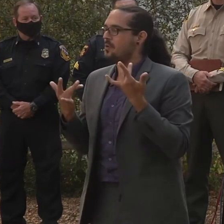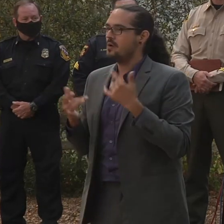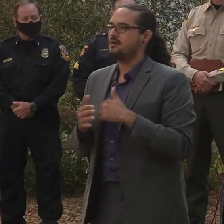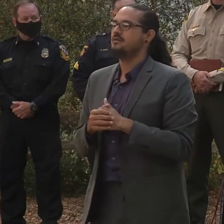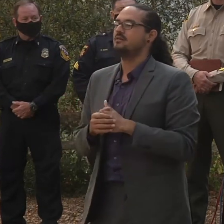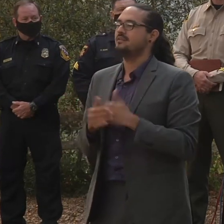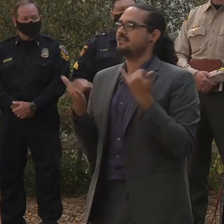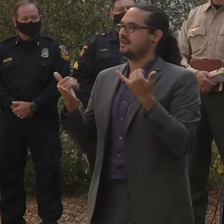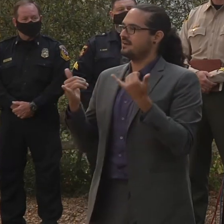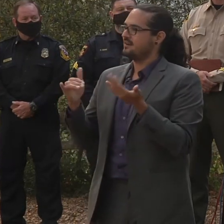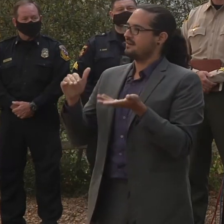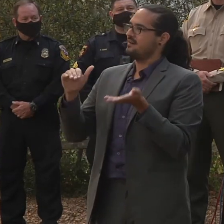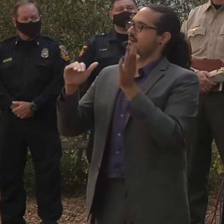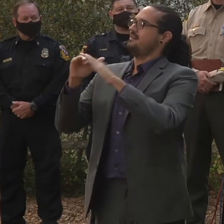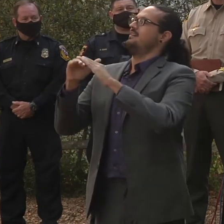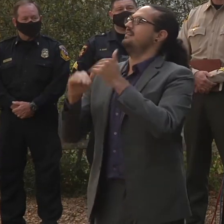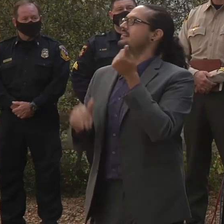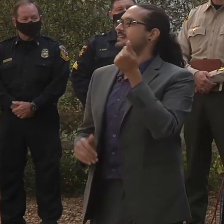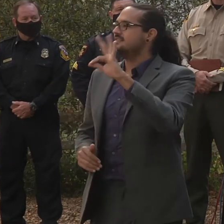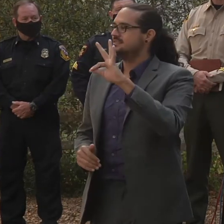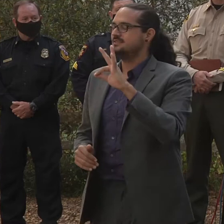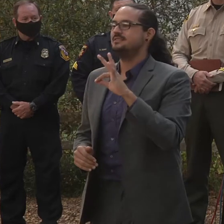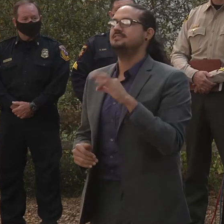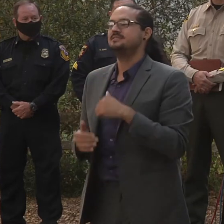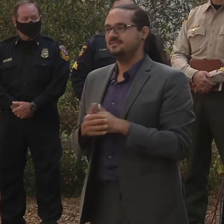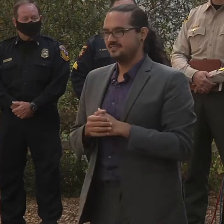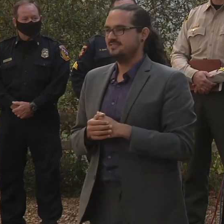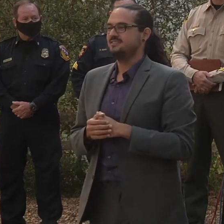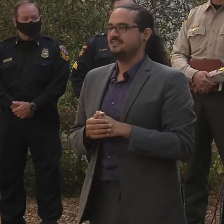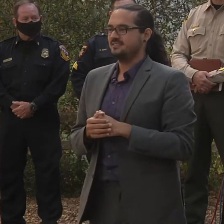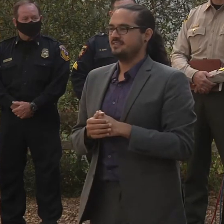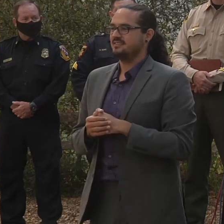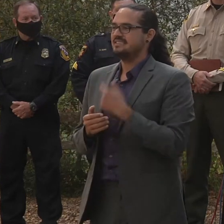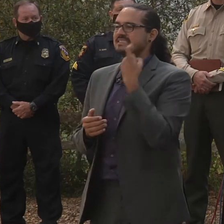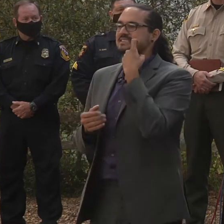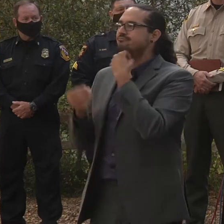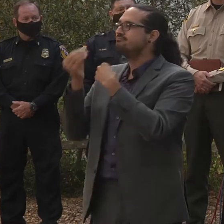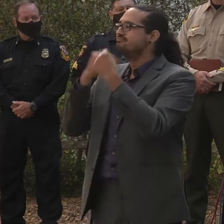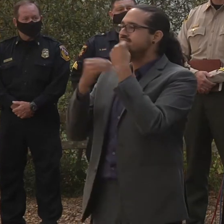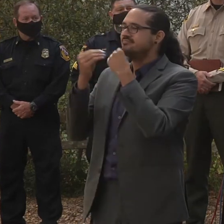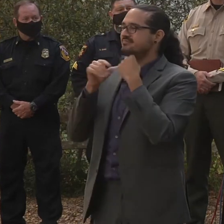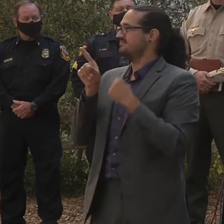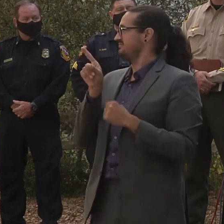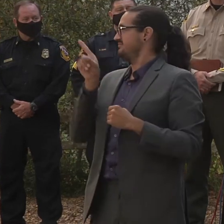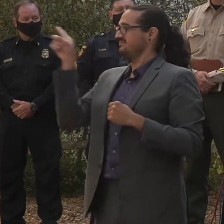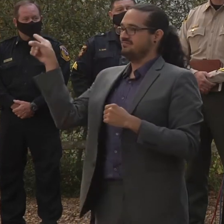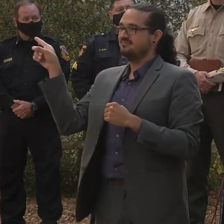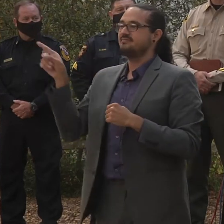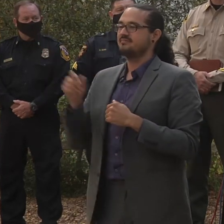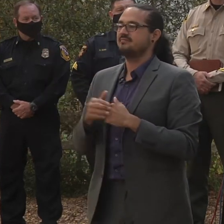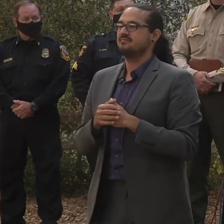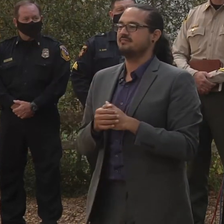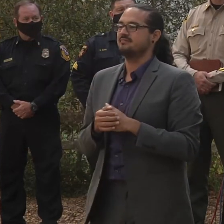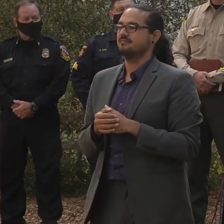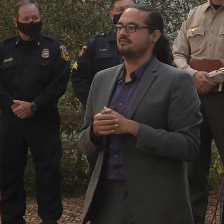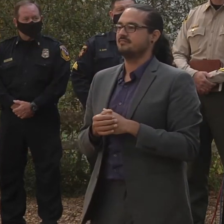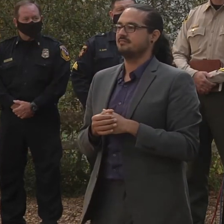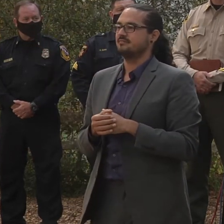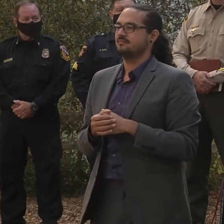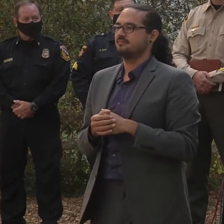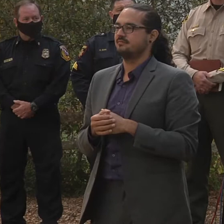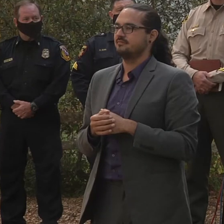And we had something to eat, just not all that far away. And there were not only blues there, there were